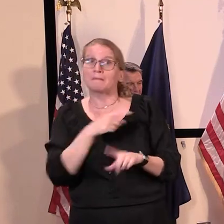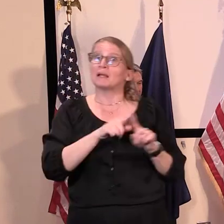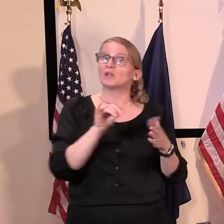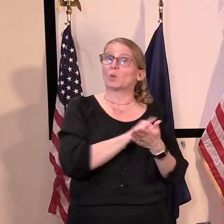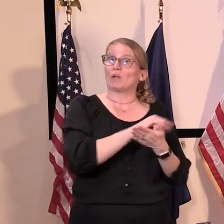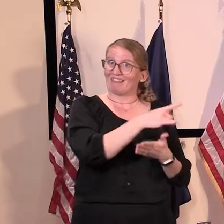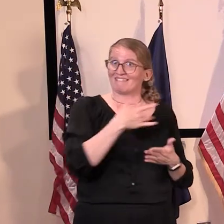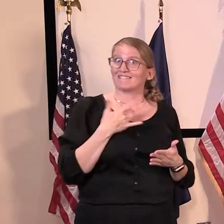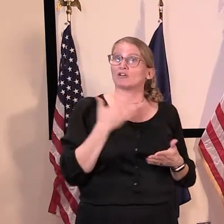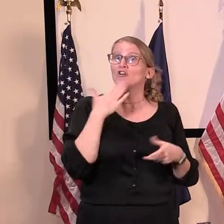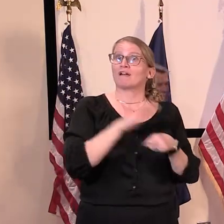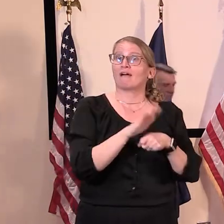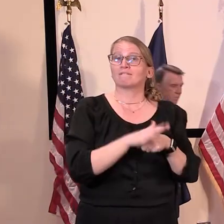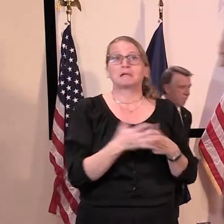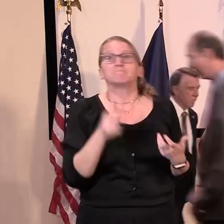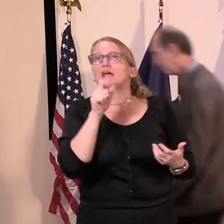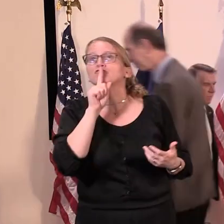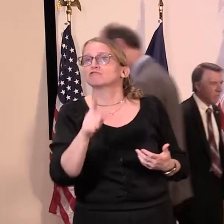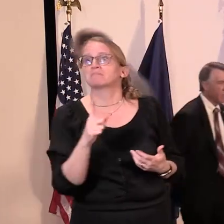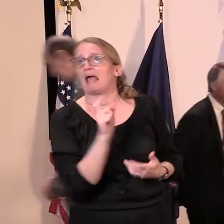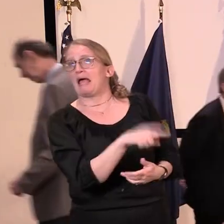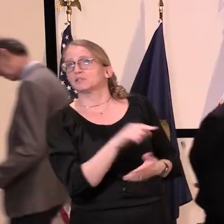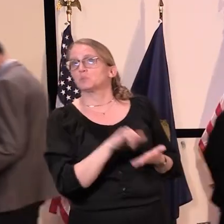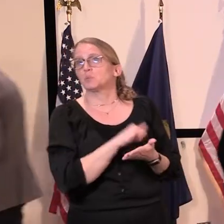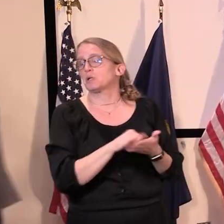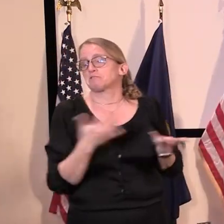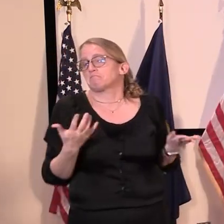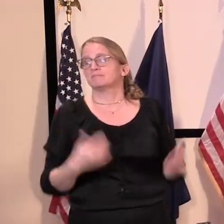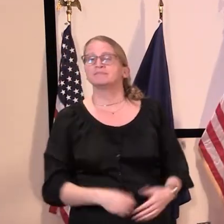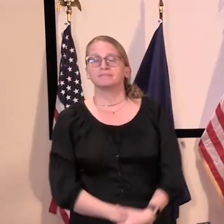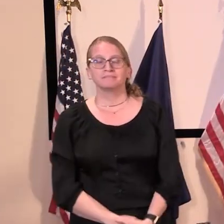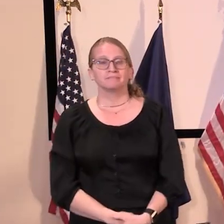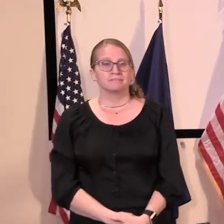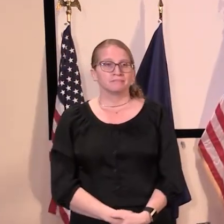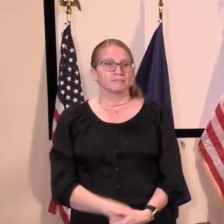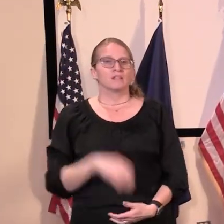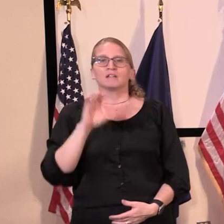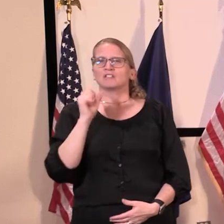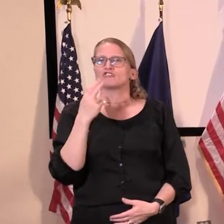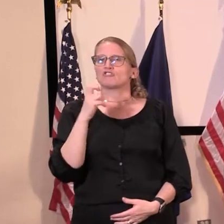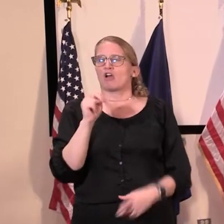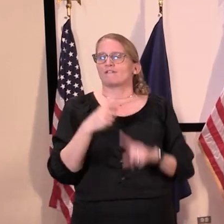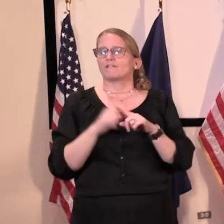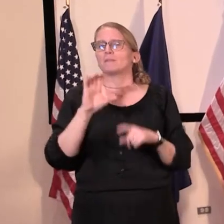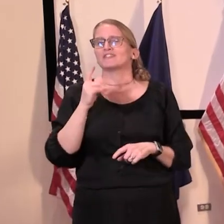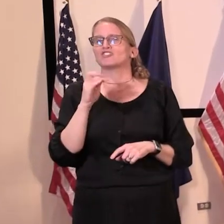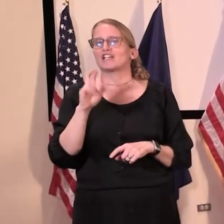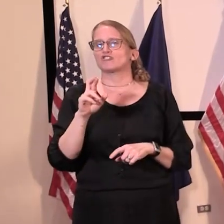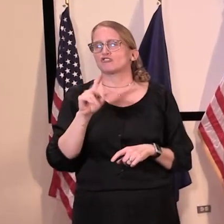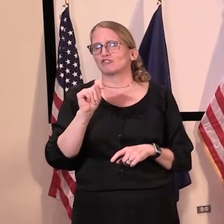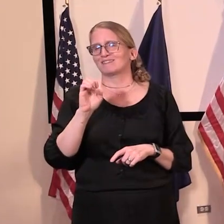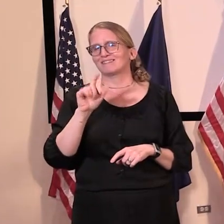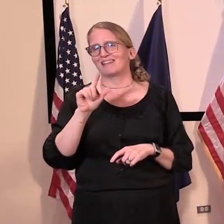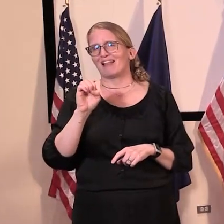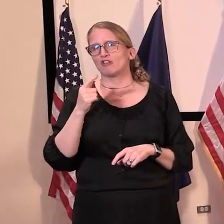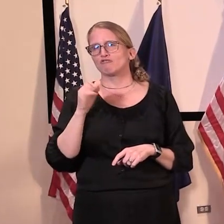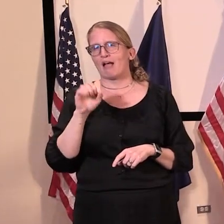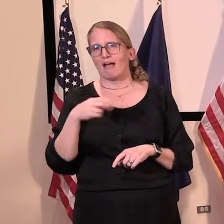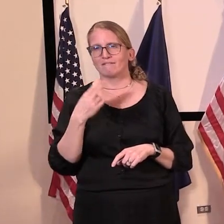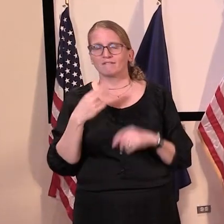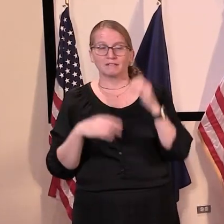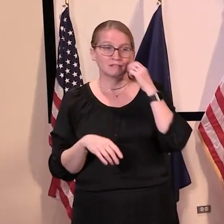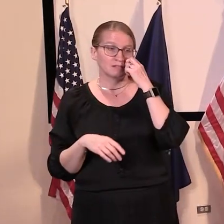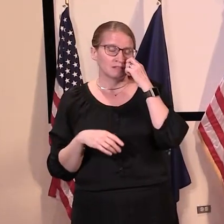All right. Thank you. Sean Cunningham, Chester Telegraph. Thank you. Uh, this is a two part